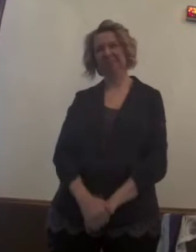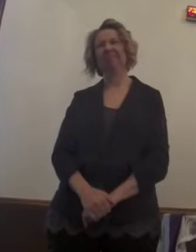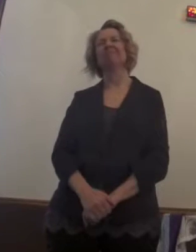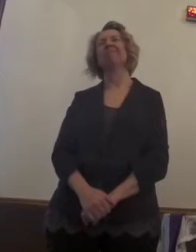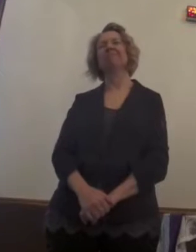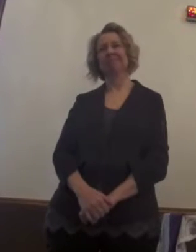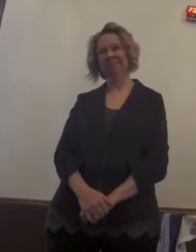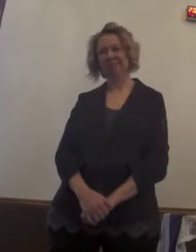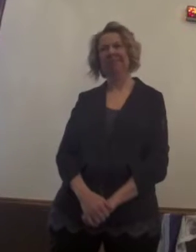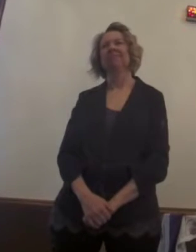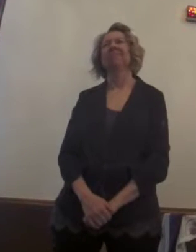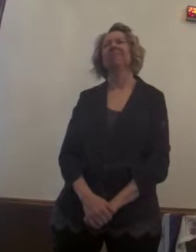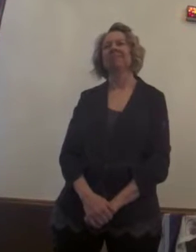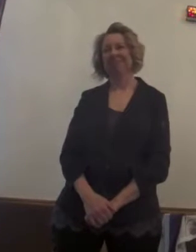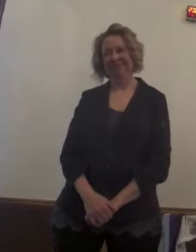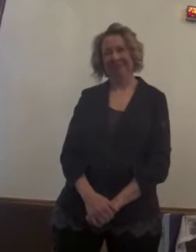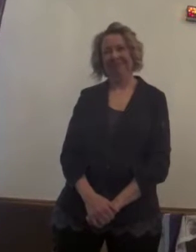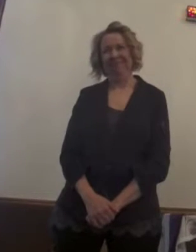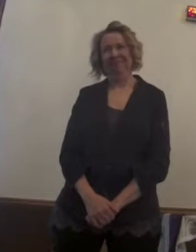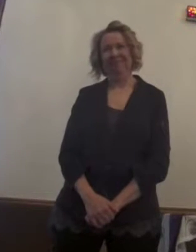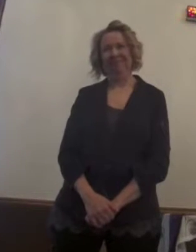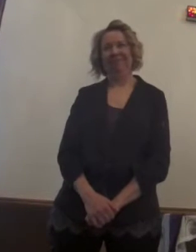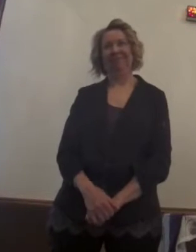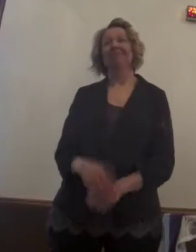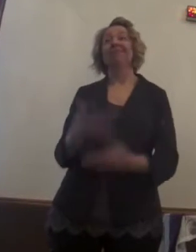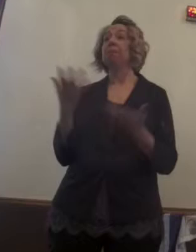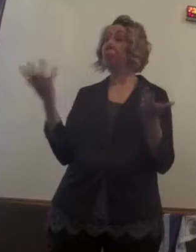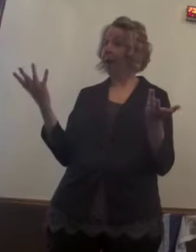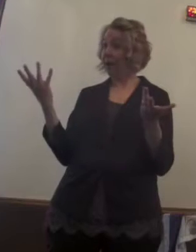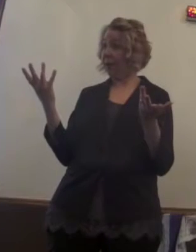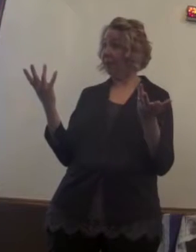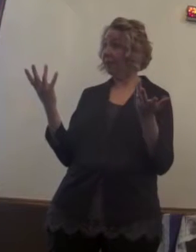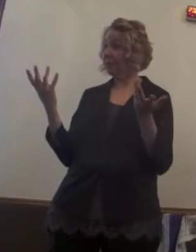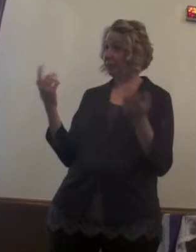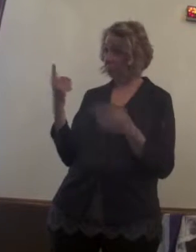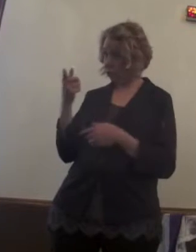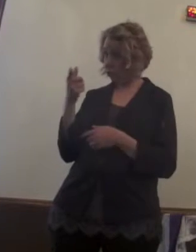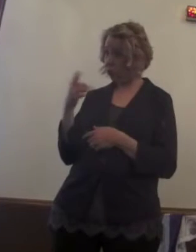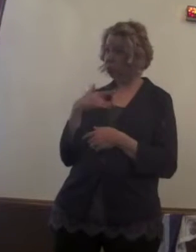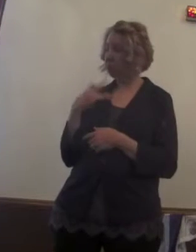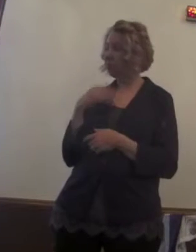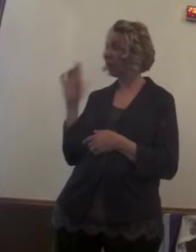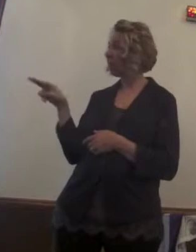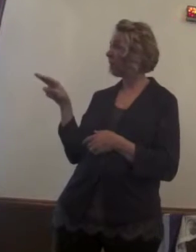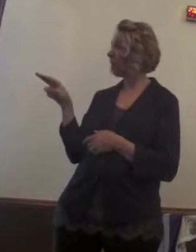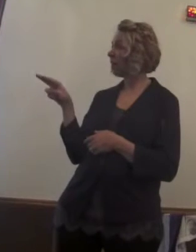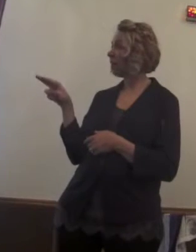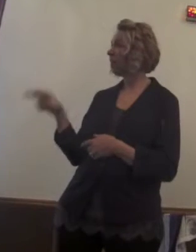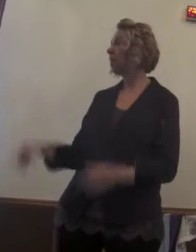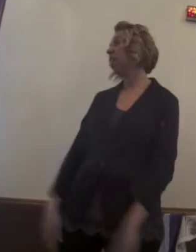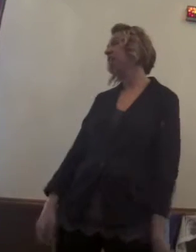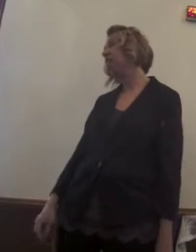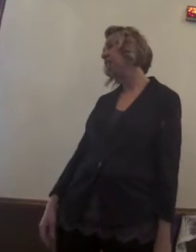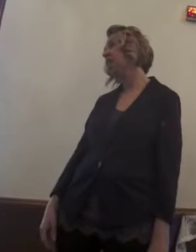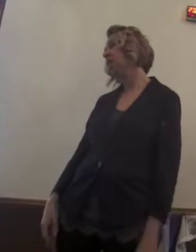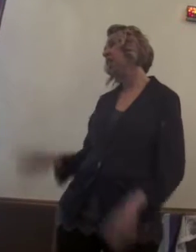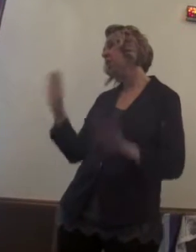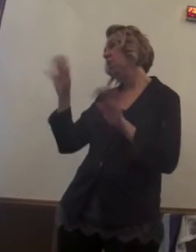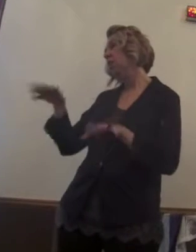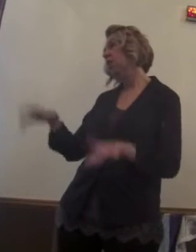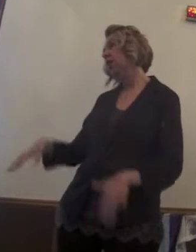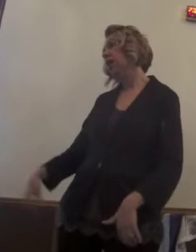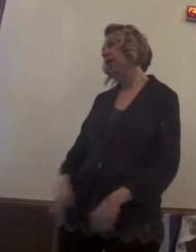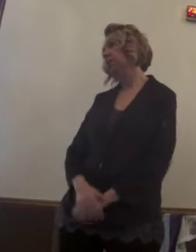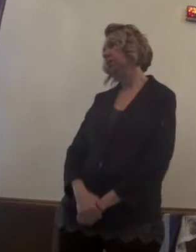minutes or less or more. But do we regret that? Do you regret that you go out or you